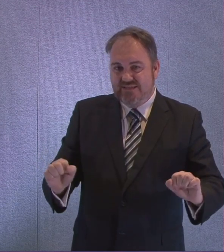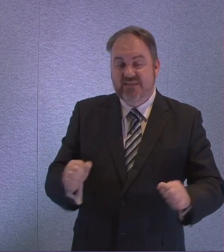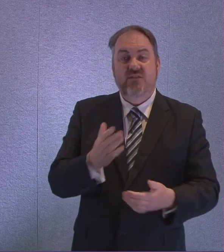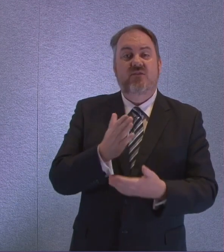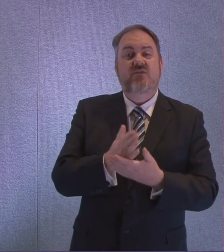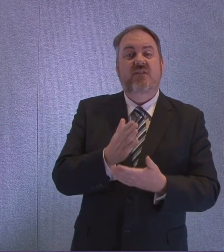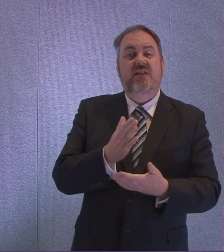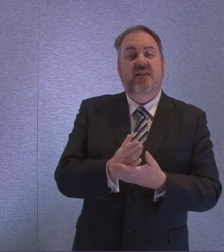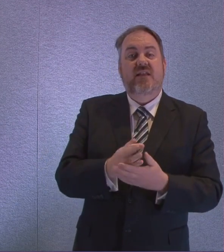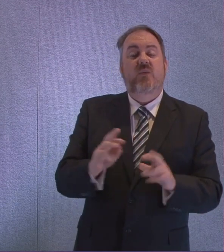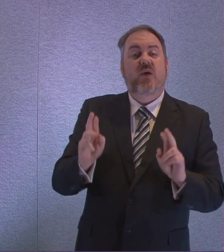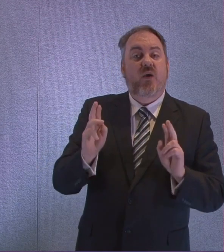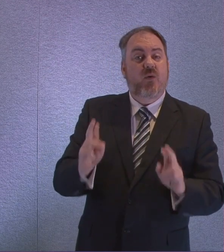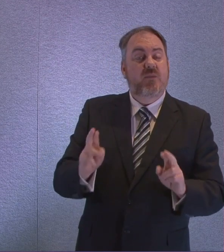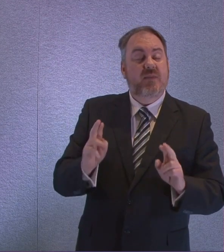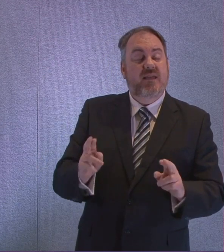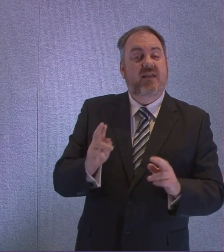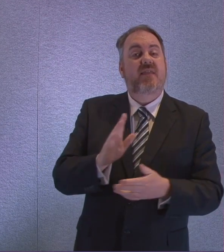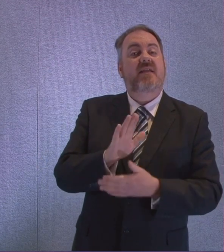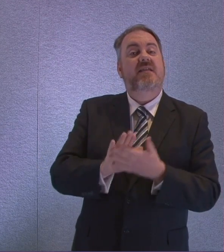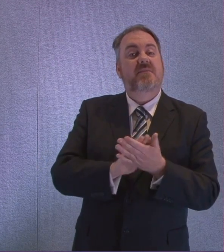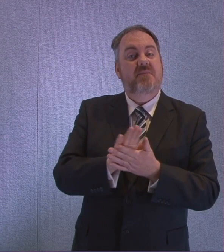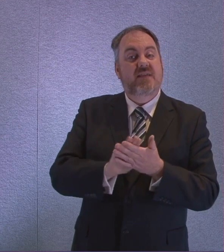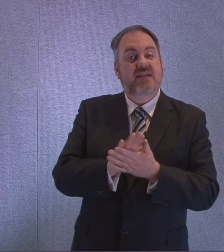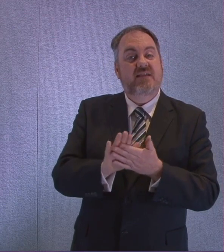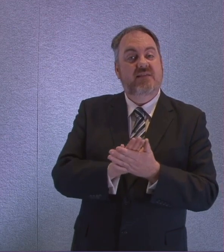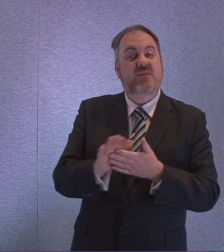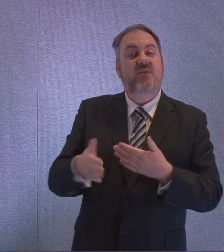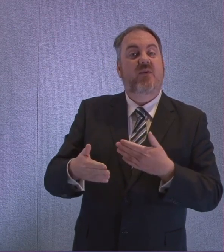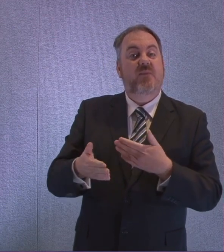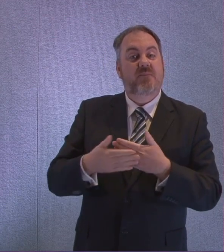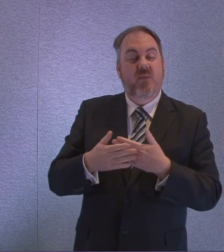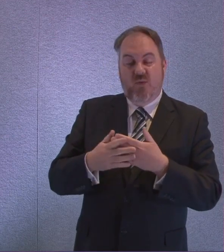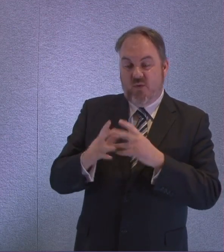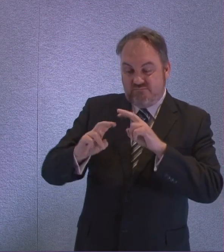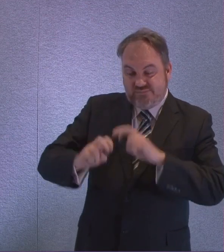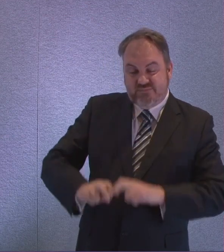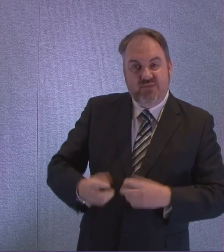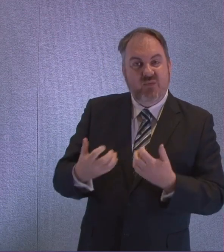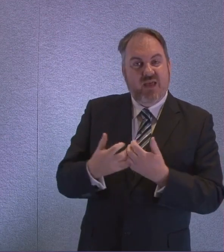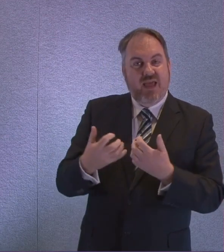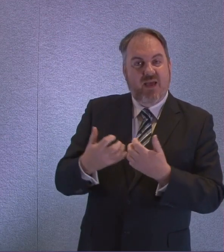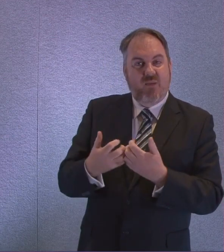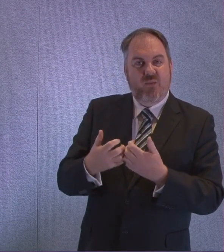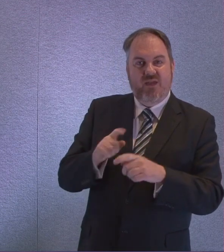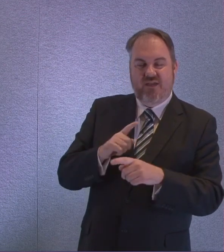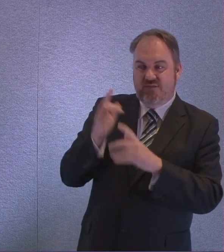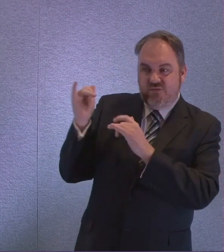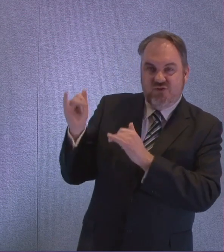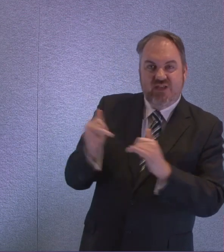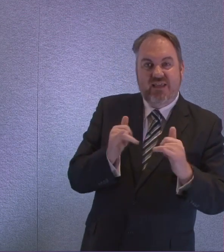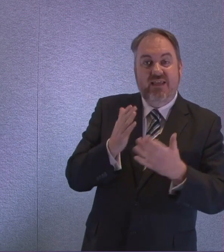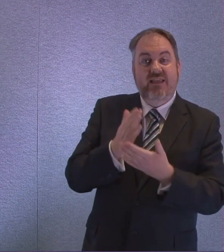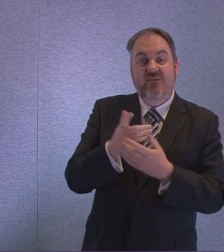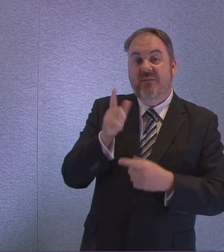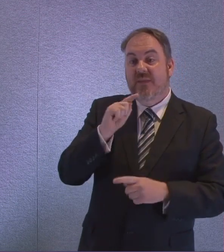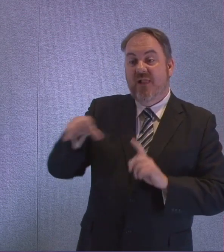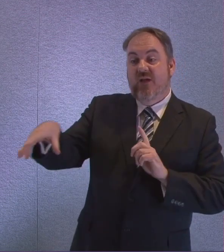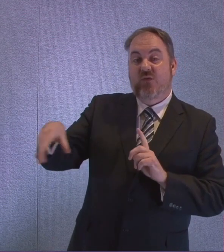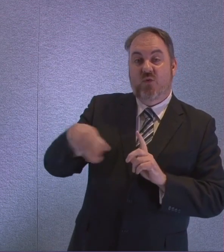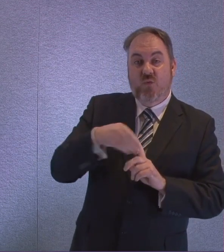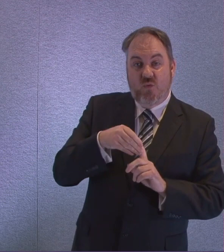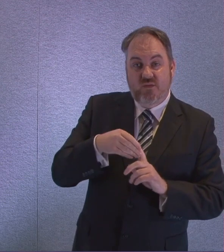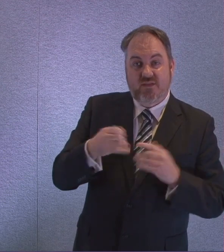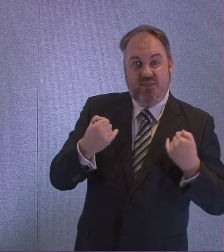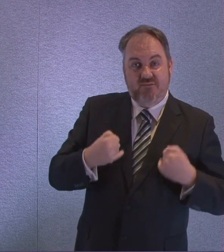and is helping us with the wider efforts against the virus. But of course, I will always look at suggestions that are made and happy to come back